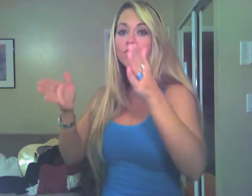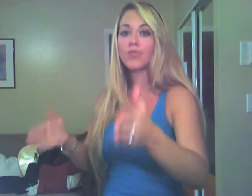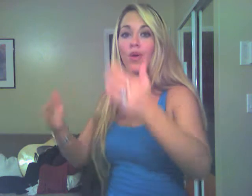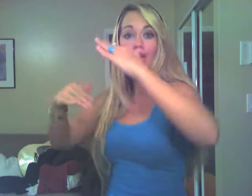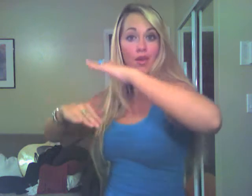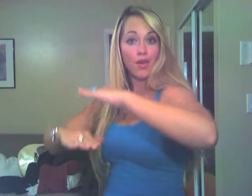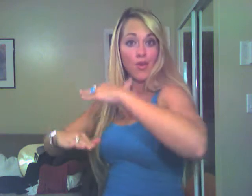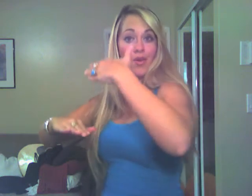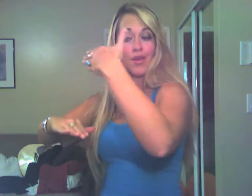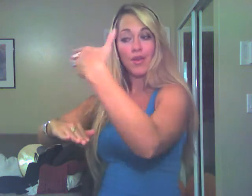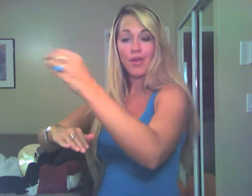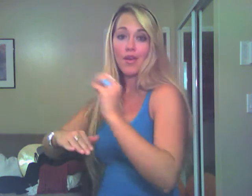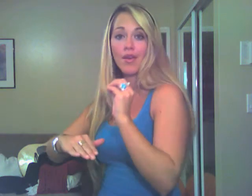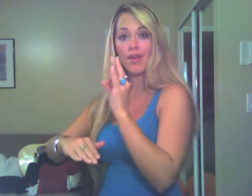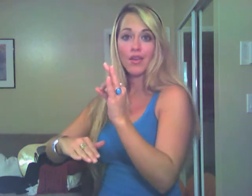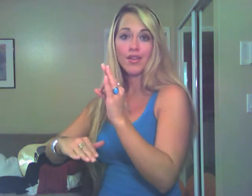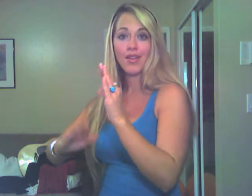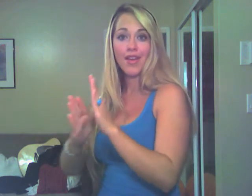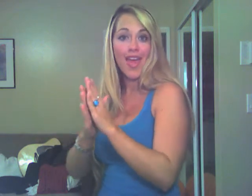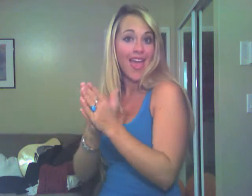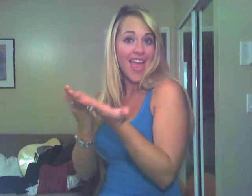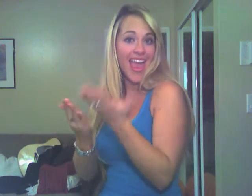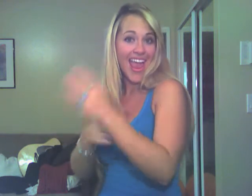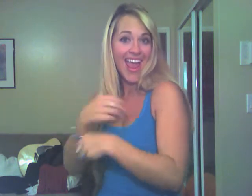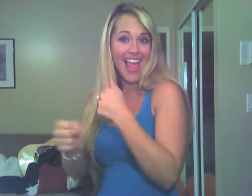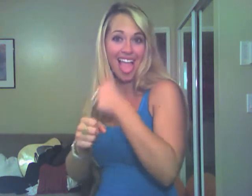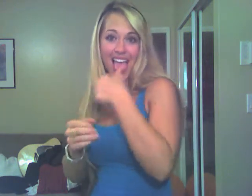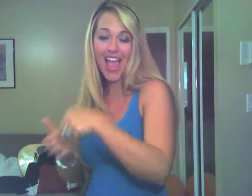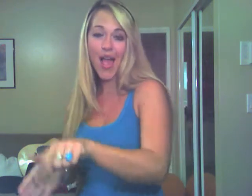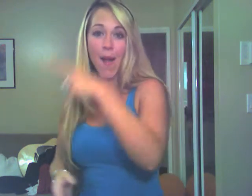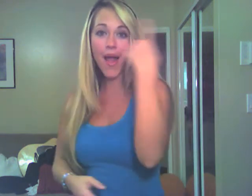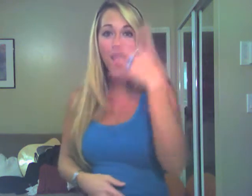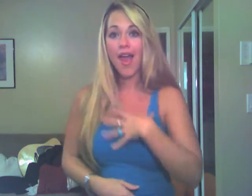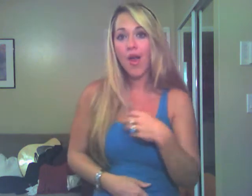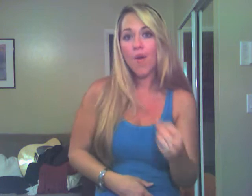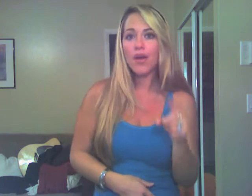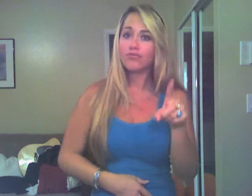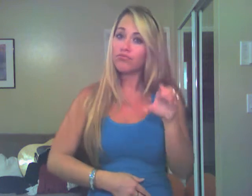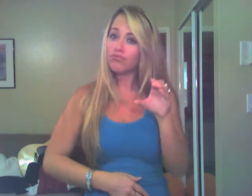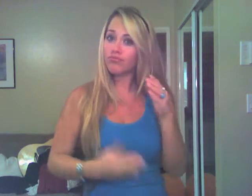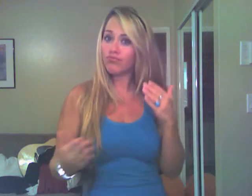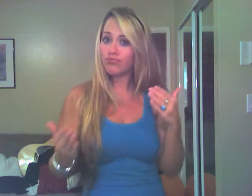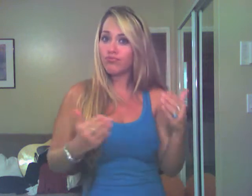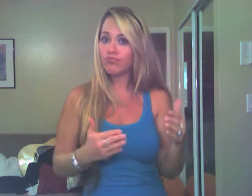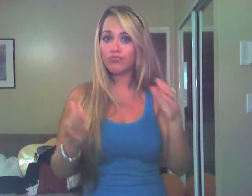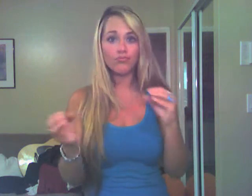stumbled on and opened up that box of yearbooks, letters, black and whites, a hundred,